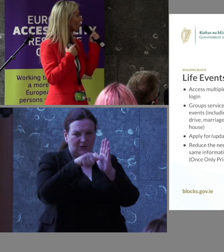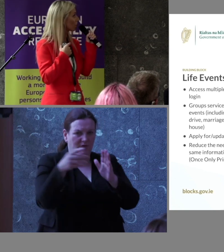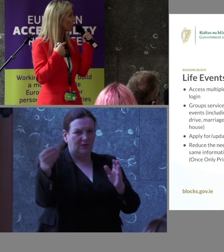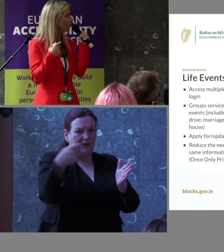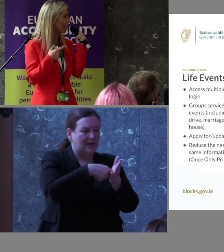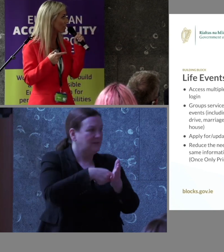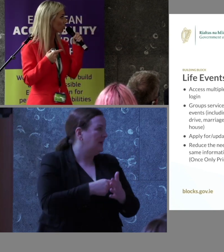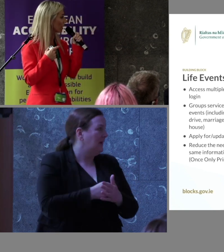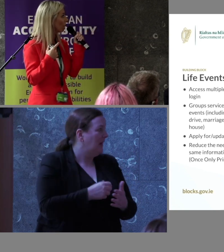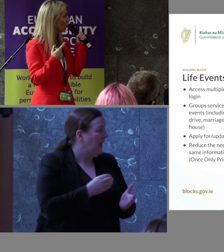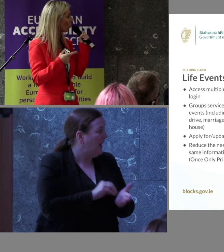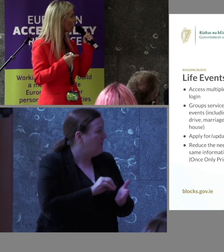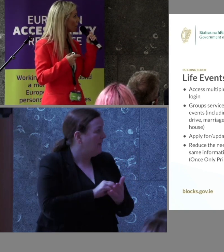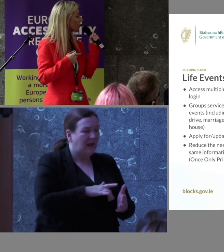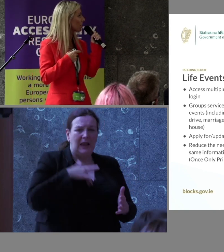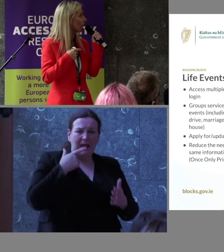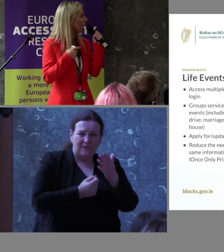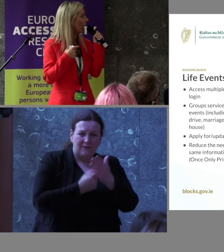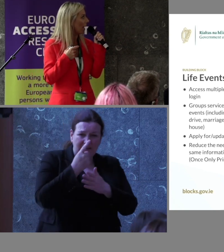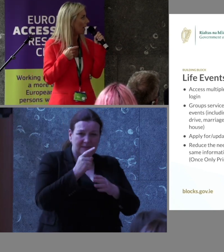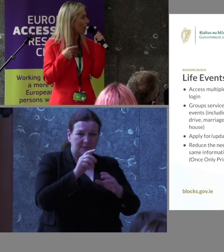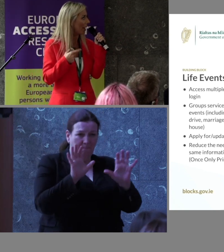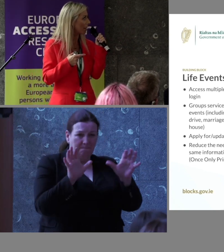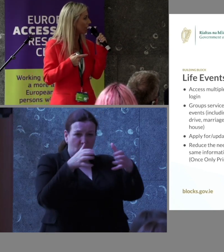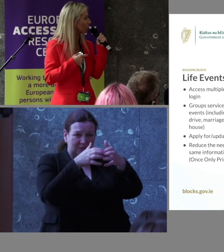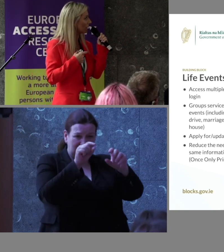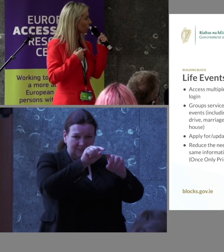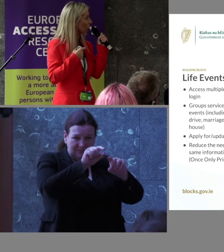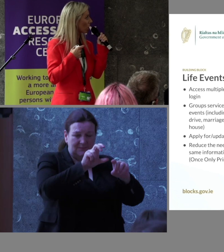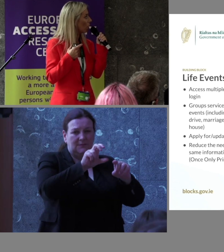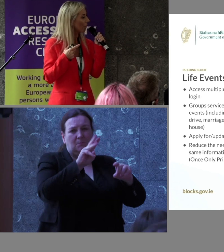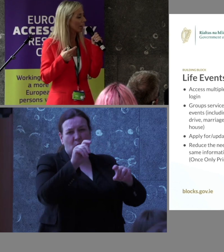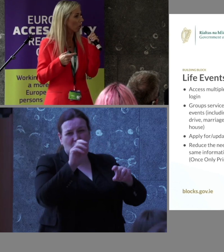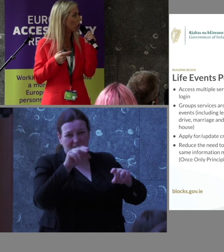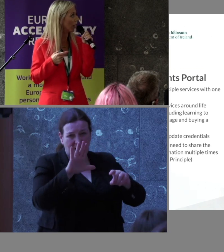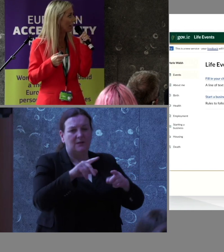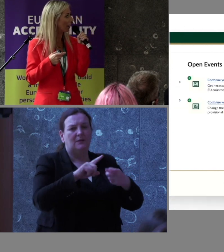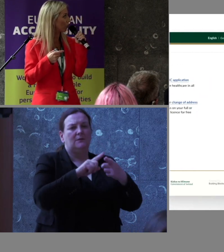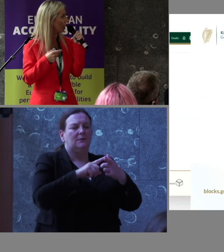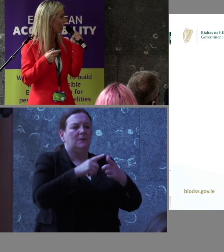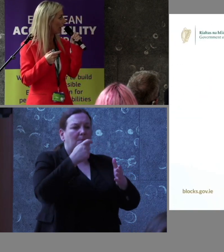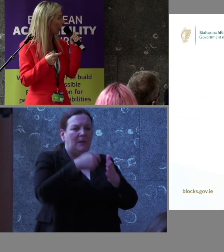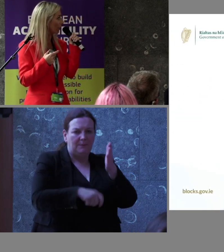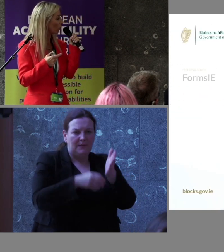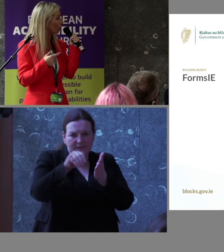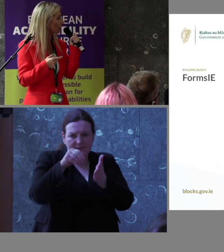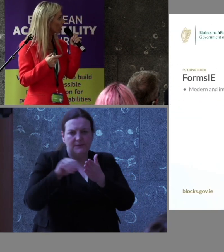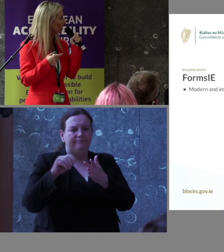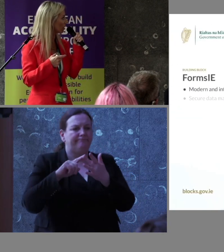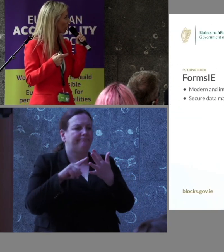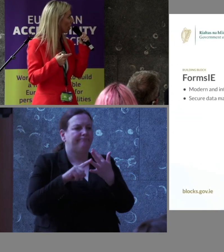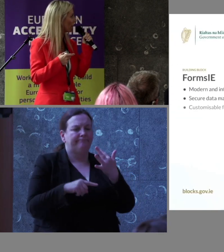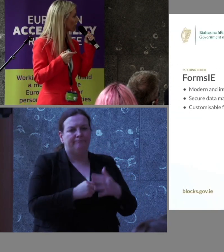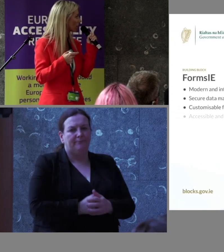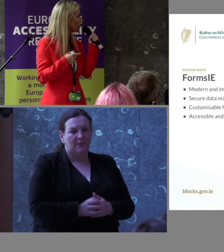portal, we've got messaging, forms, payments, building block, they all have, and they all meet